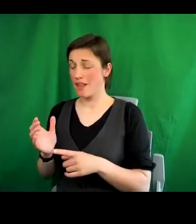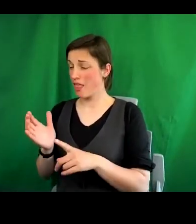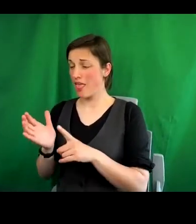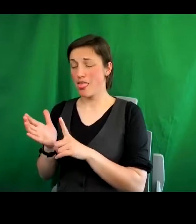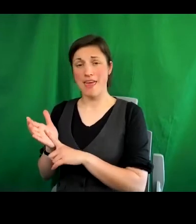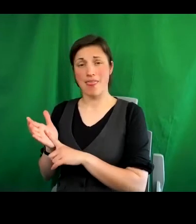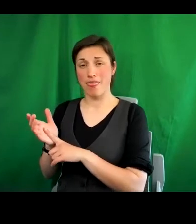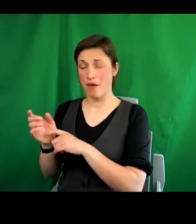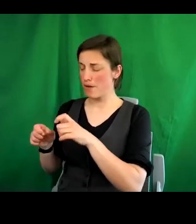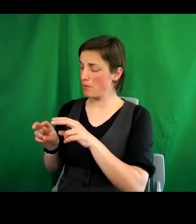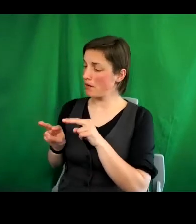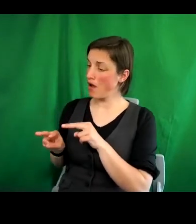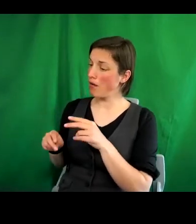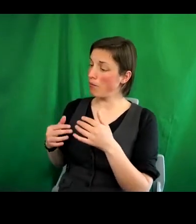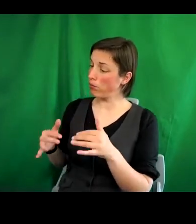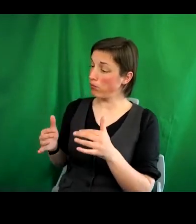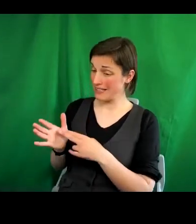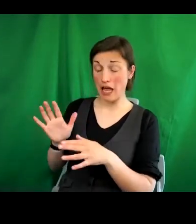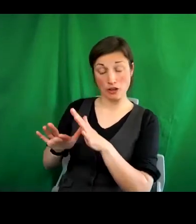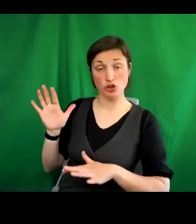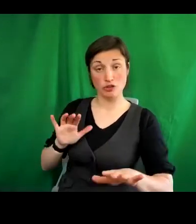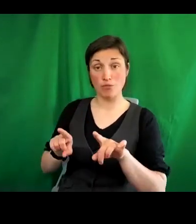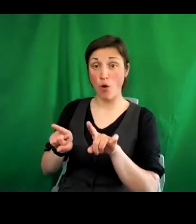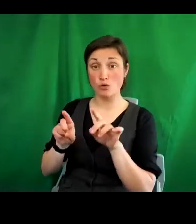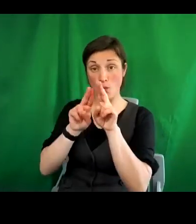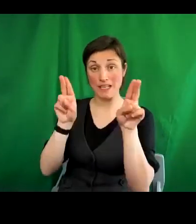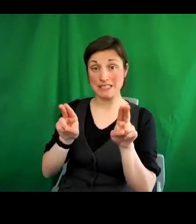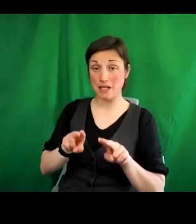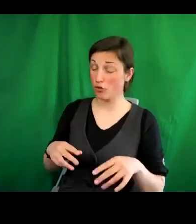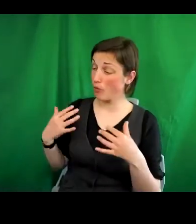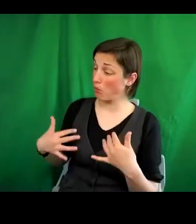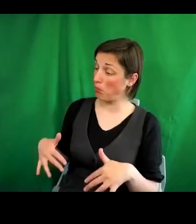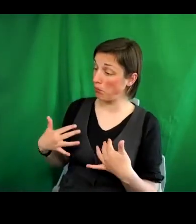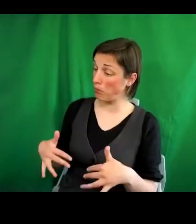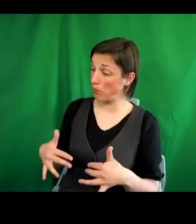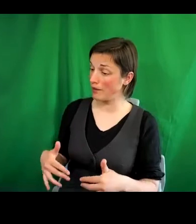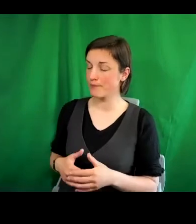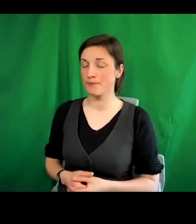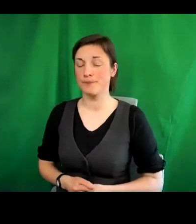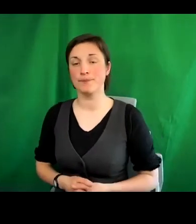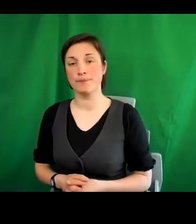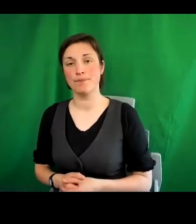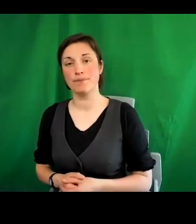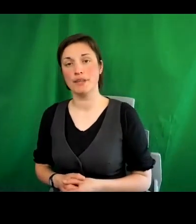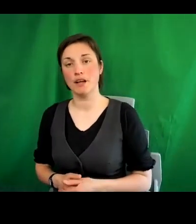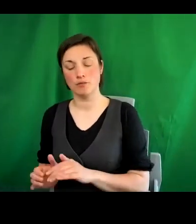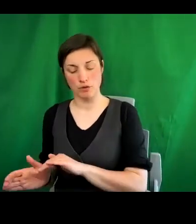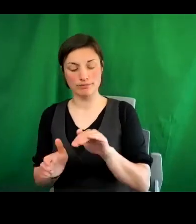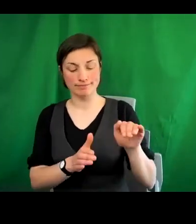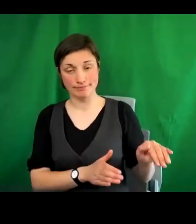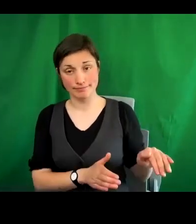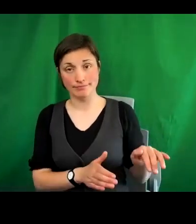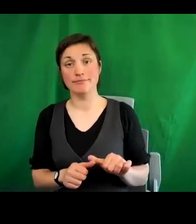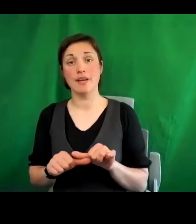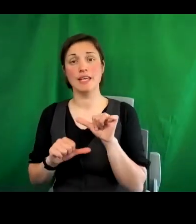its significance. Let me now share with you, at a national level, some interesting steps that are being taken